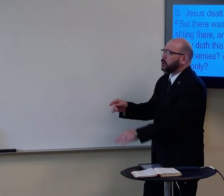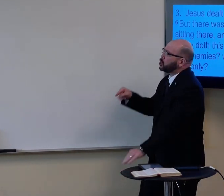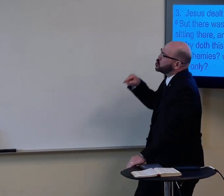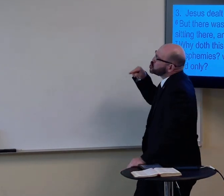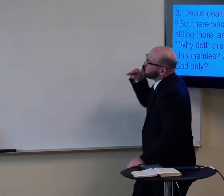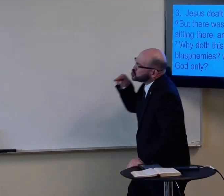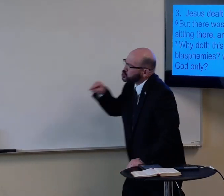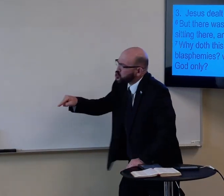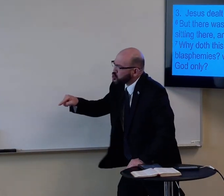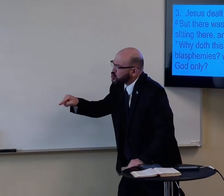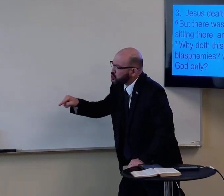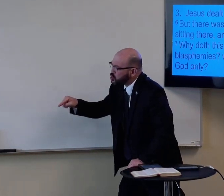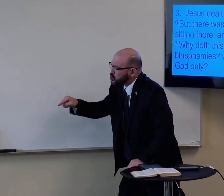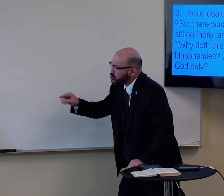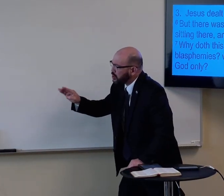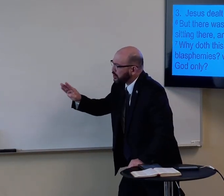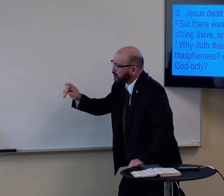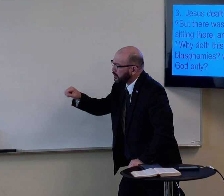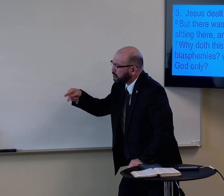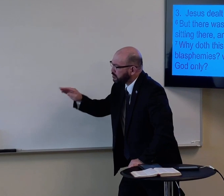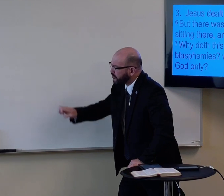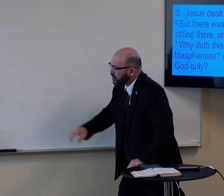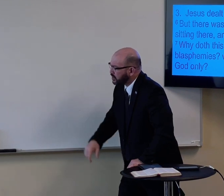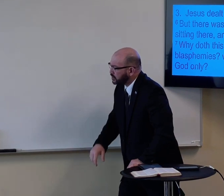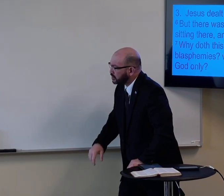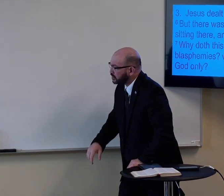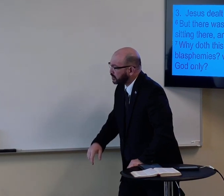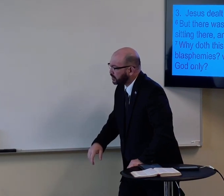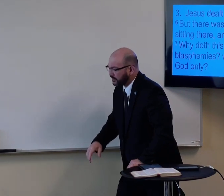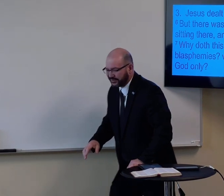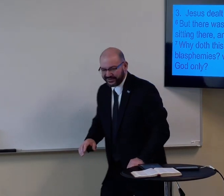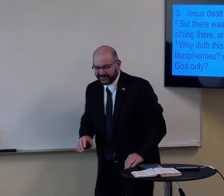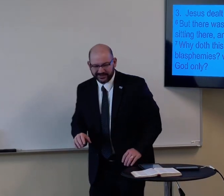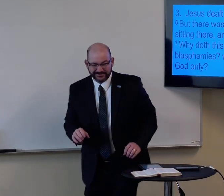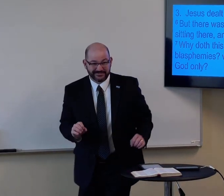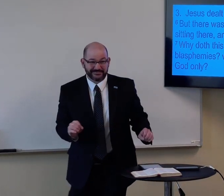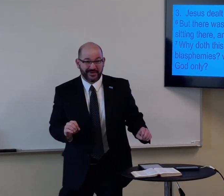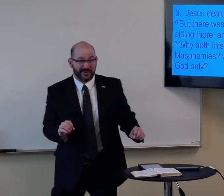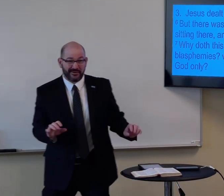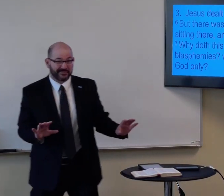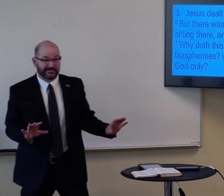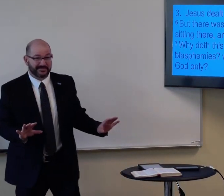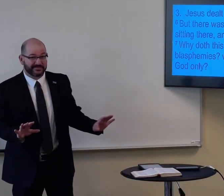and they were blaming Jesus. And they're saying, you speak blasphemy.